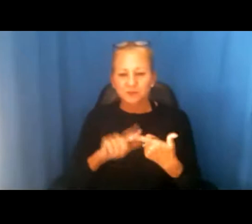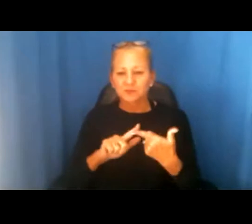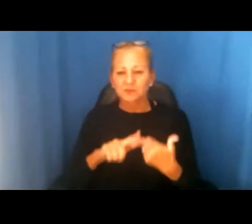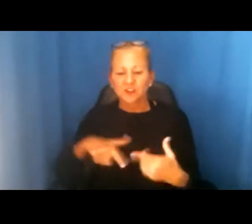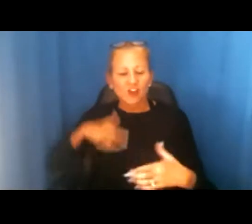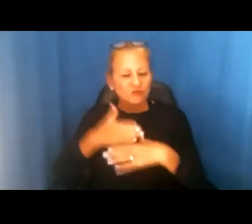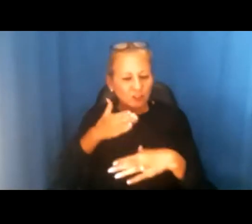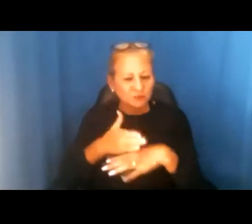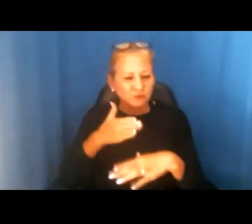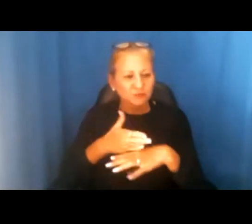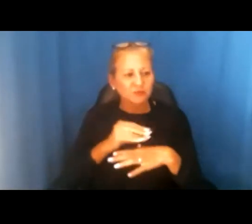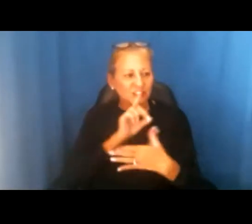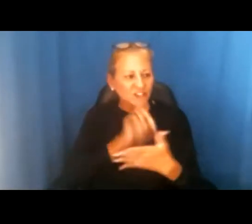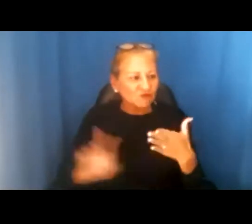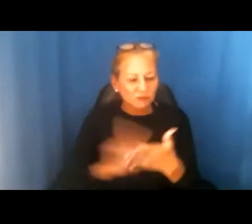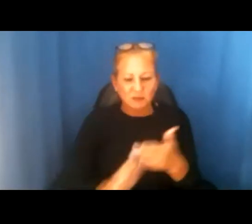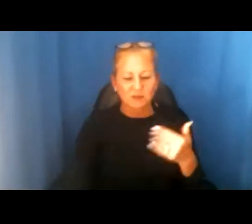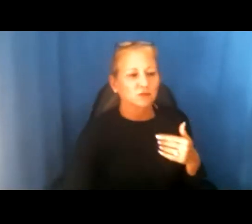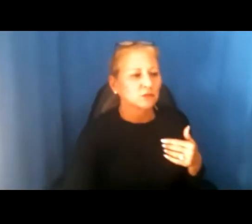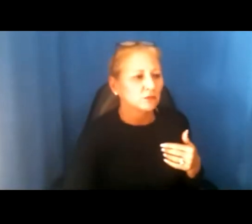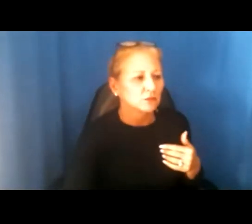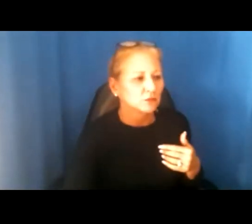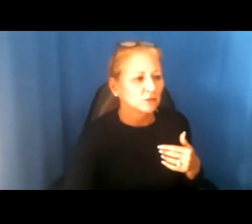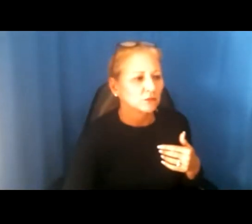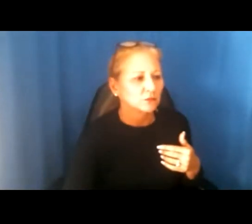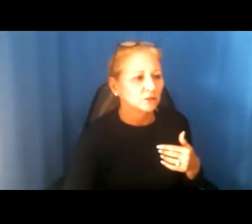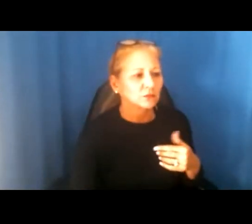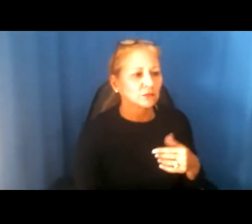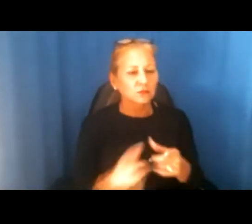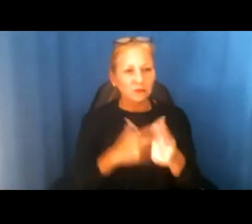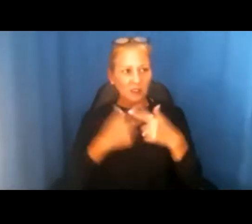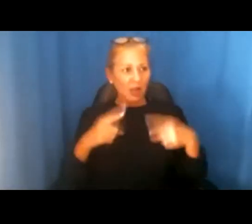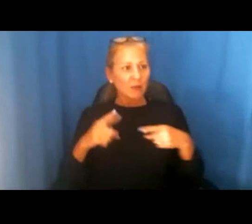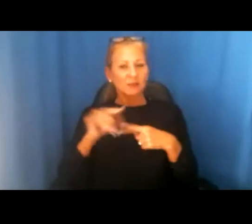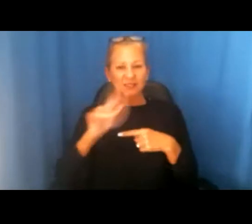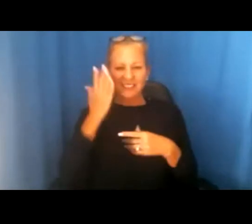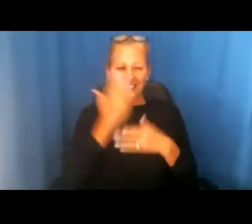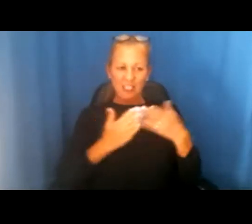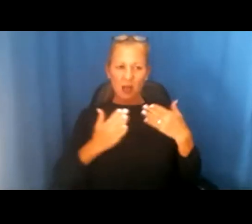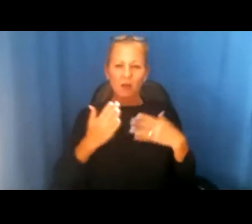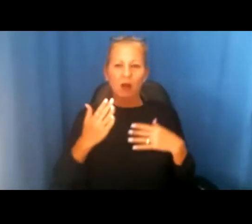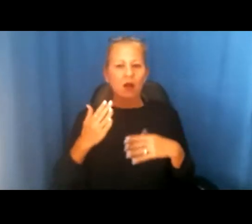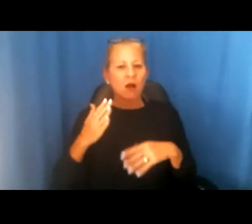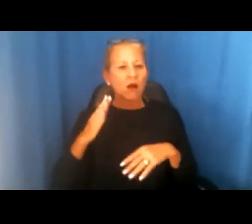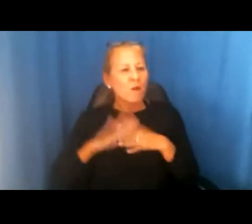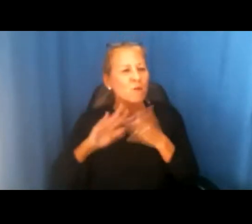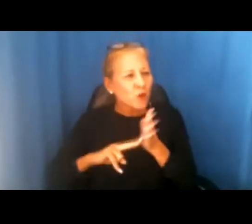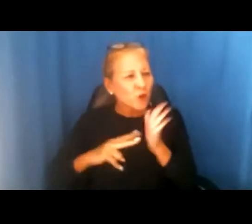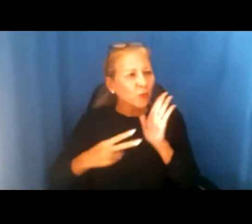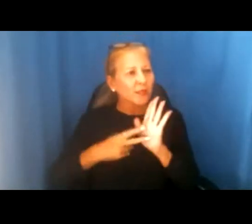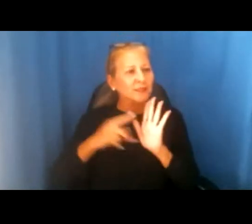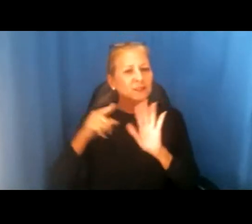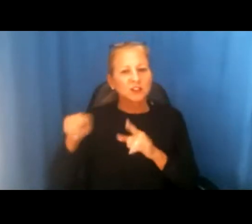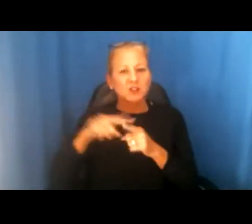and discrimination that's occurring because some have gone out of their way to associate